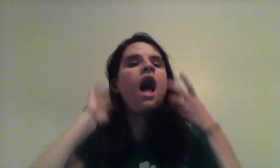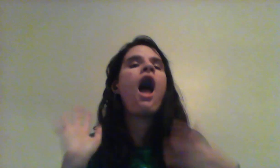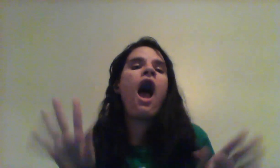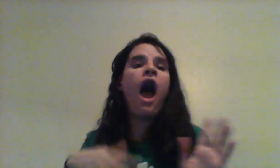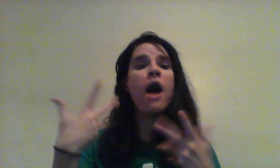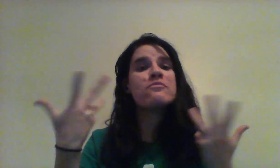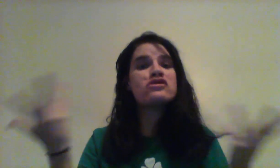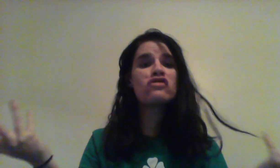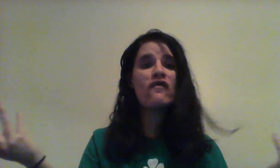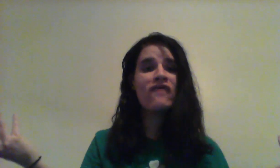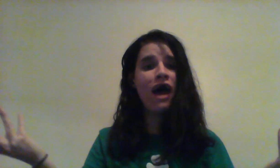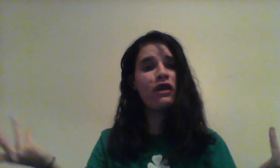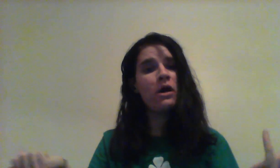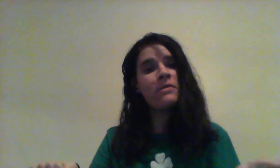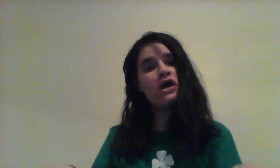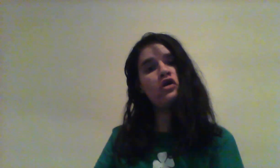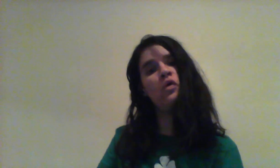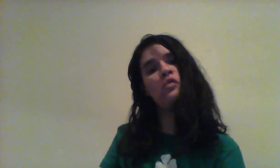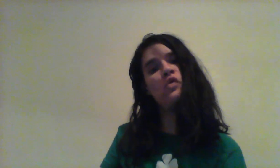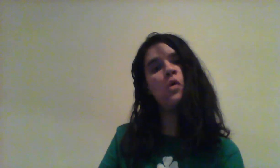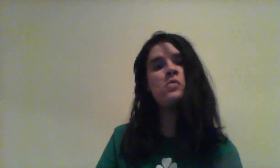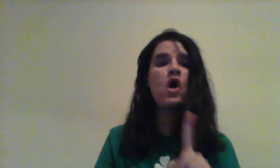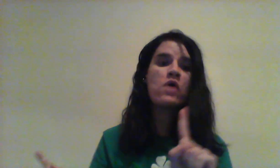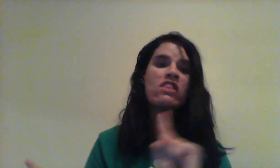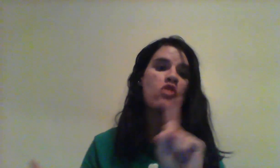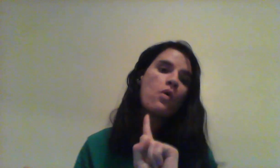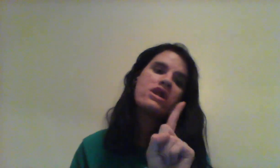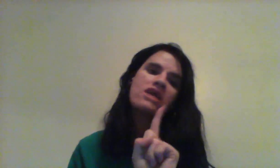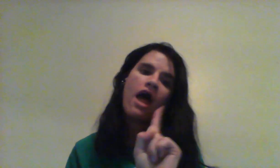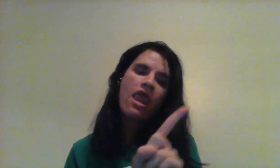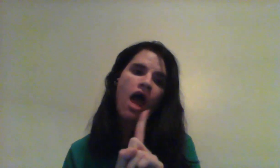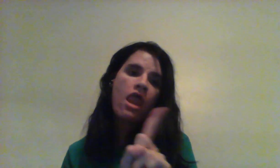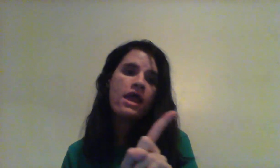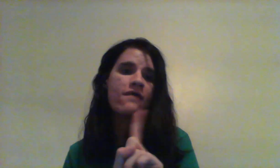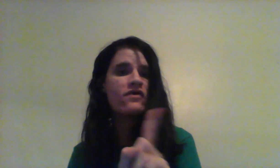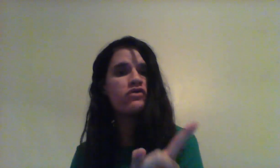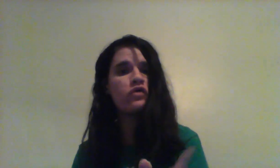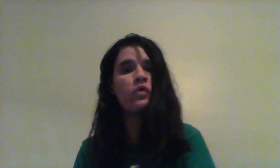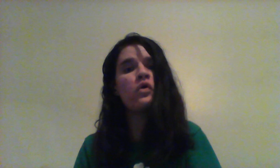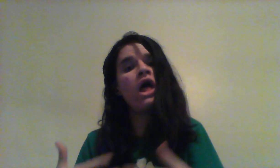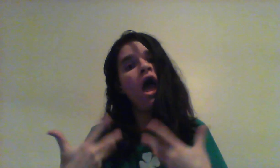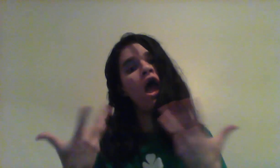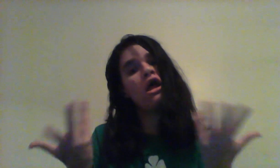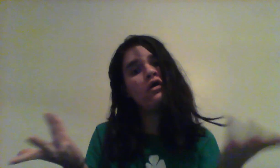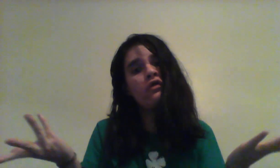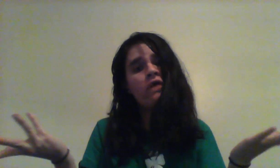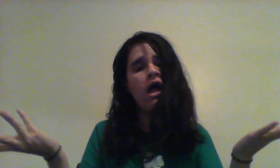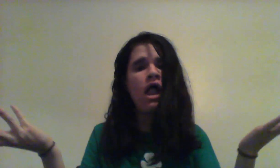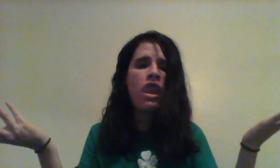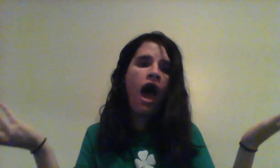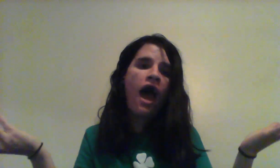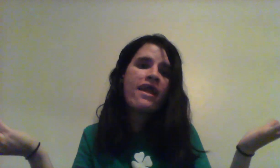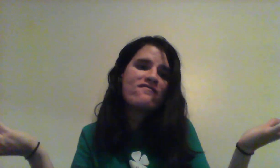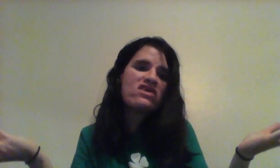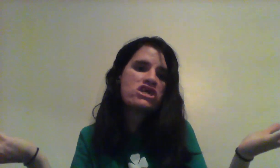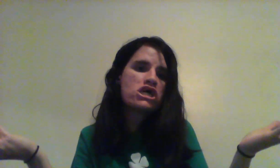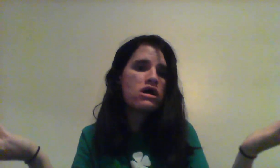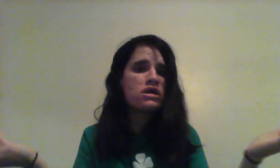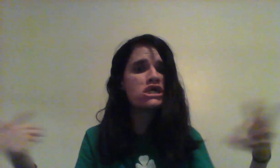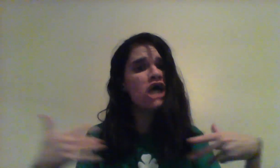I'm just a phantom in your room with no intent on leaving soon. And you're still not even sure just